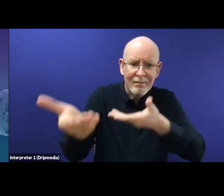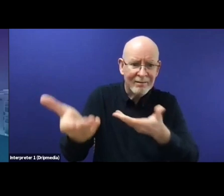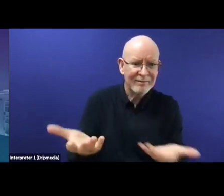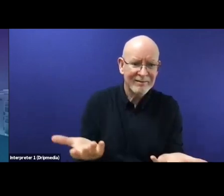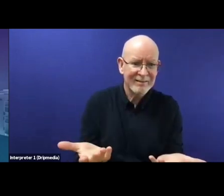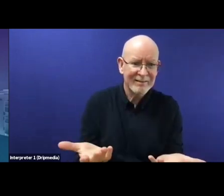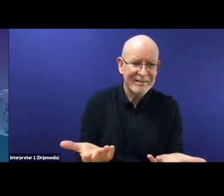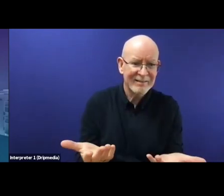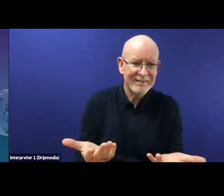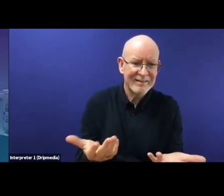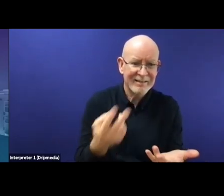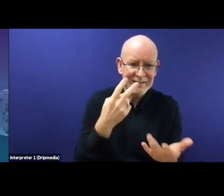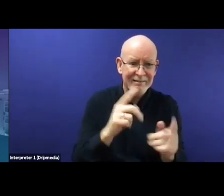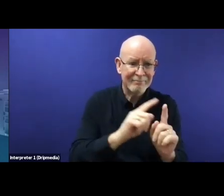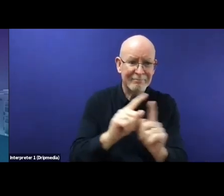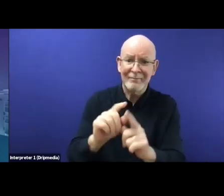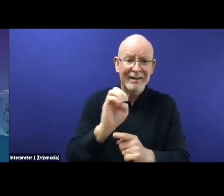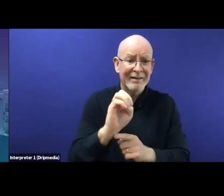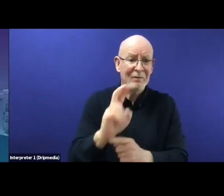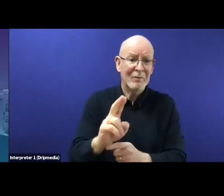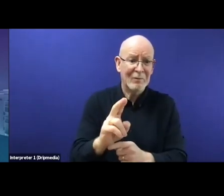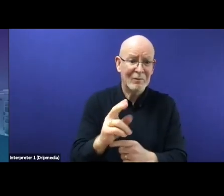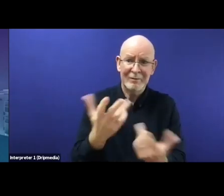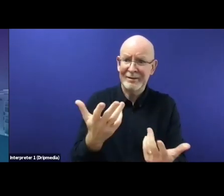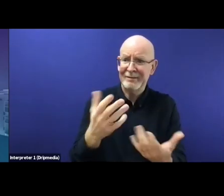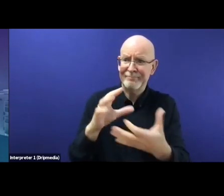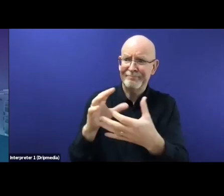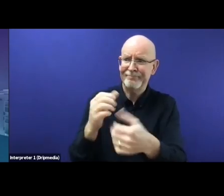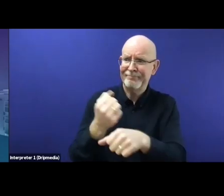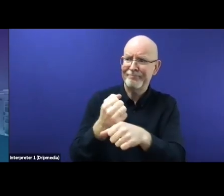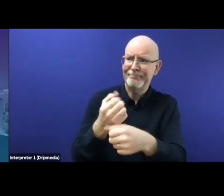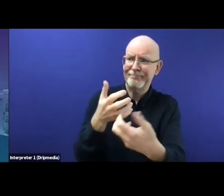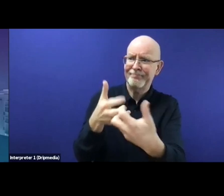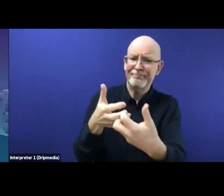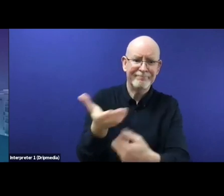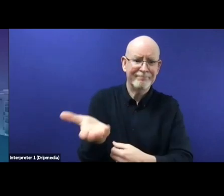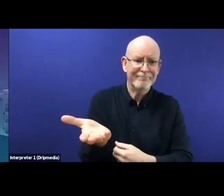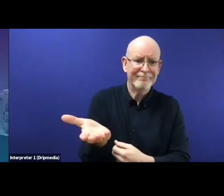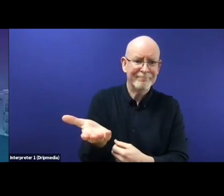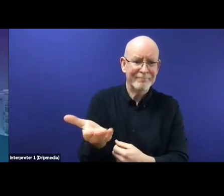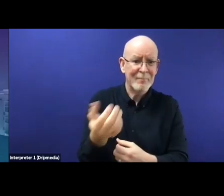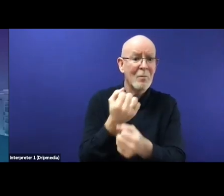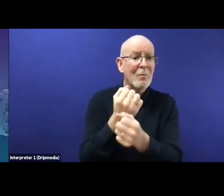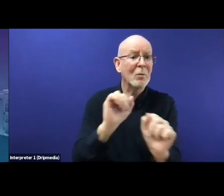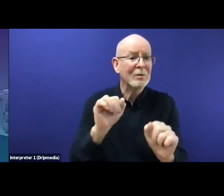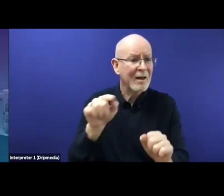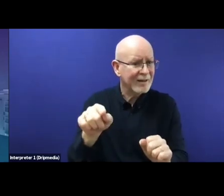that it's dealing with. But the idea of imposing migration management as one of these obligations